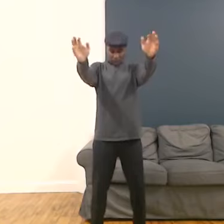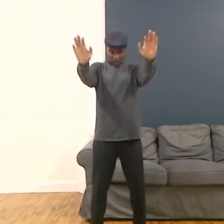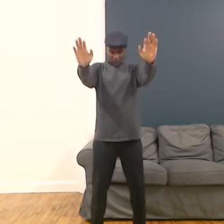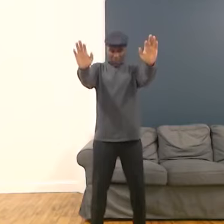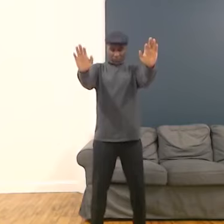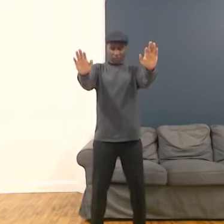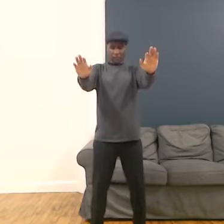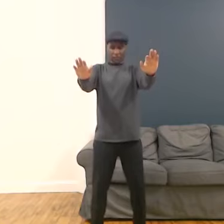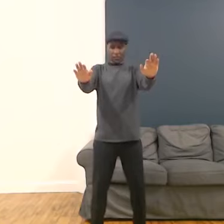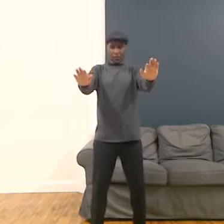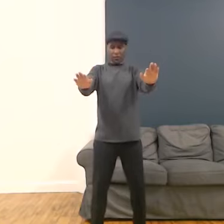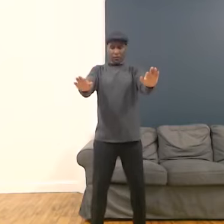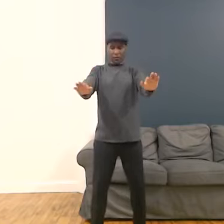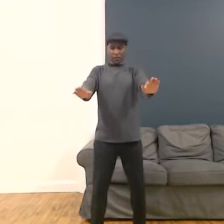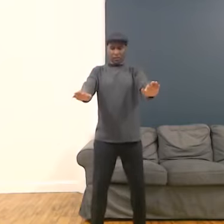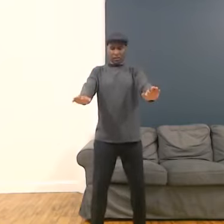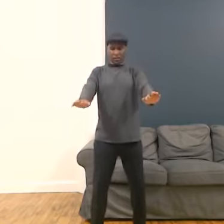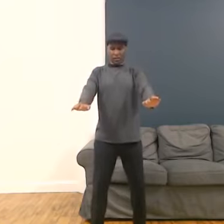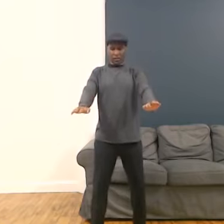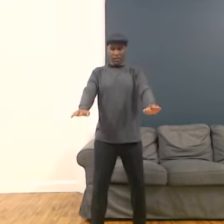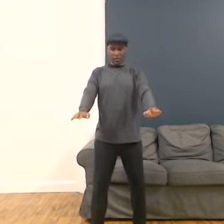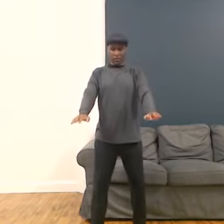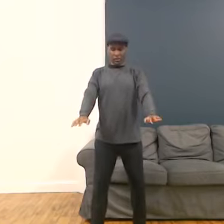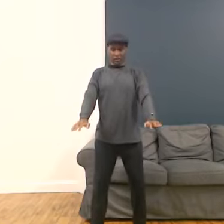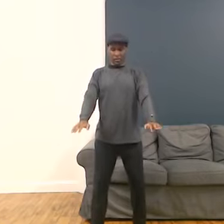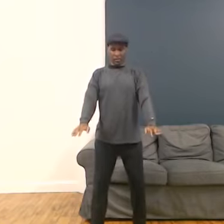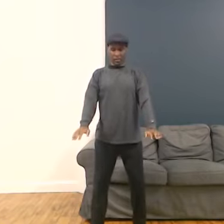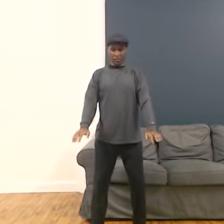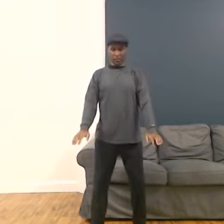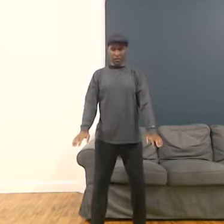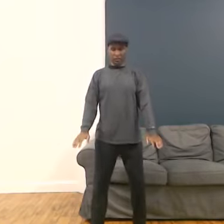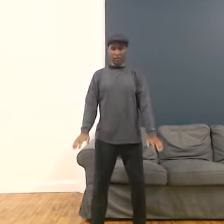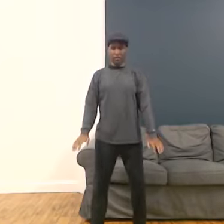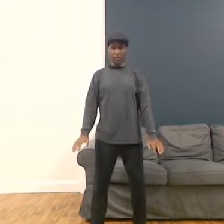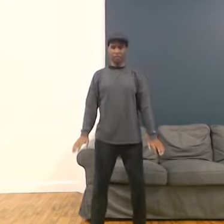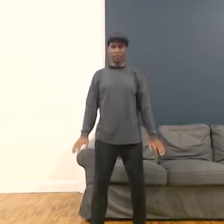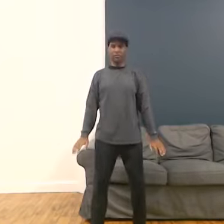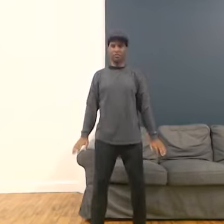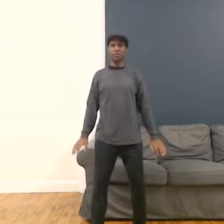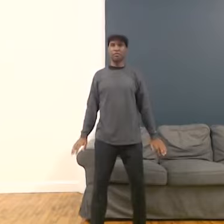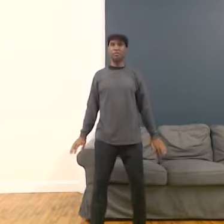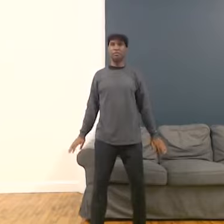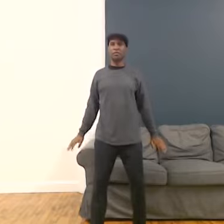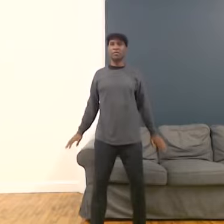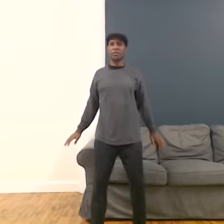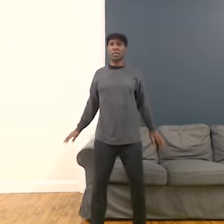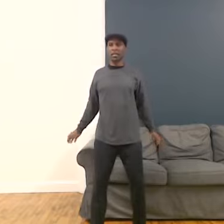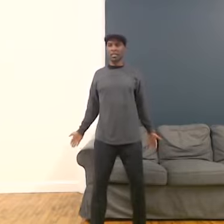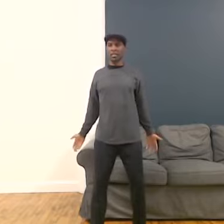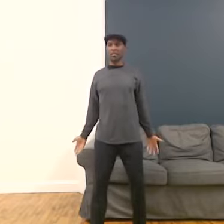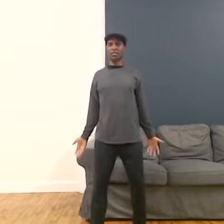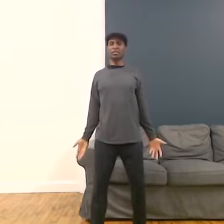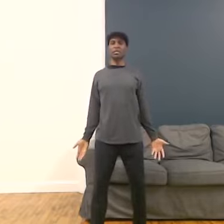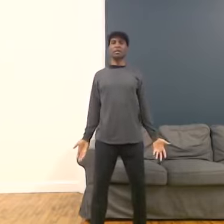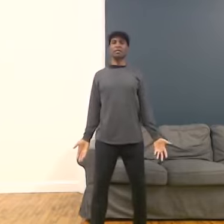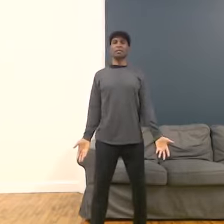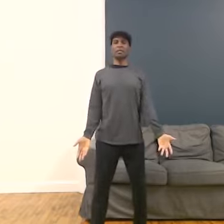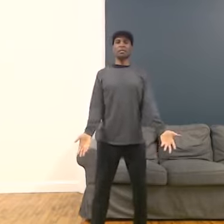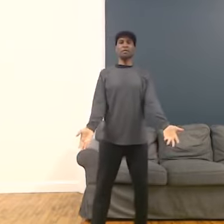Next phase involves bringing the feet together instead of bringing the feet apart. So on the inhale, step the left